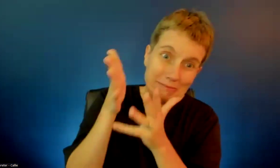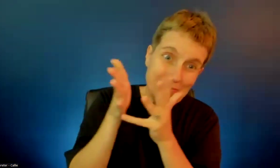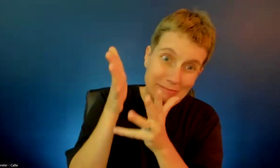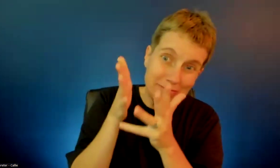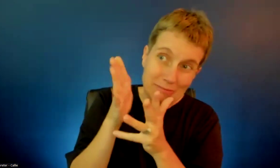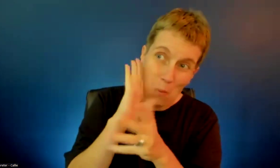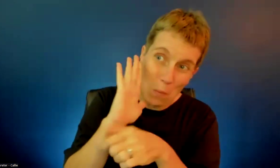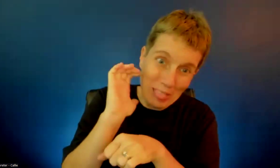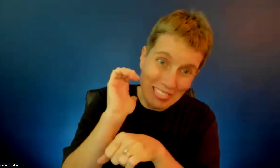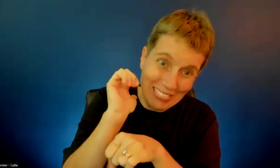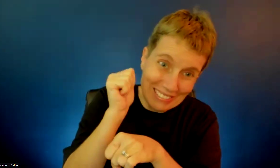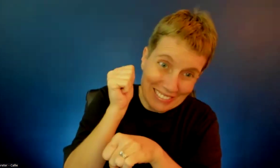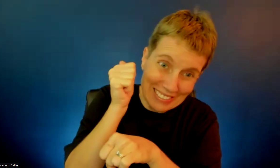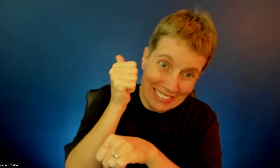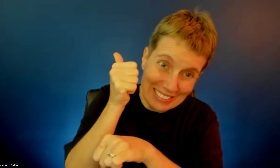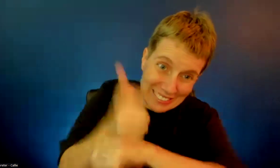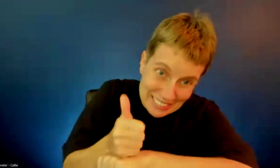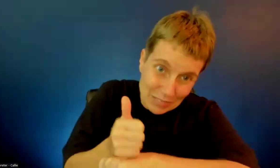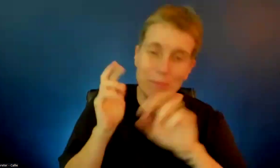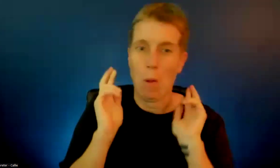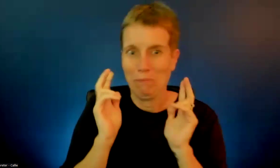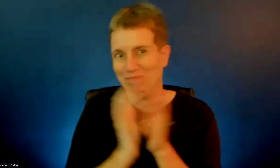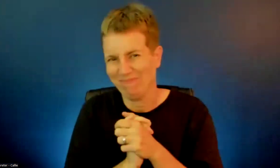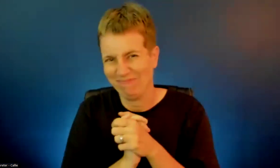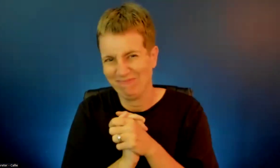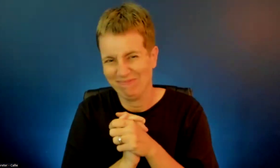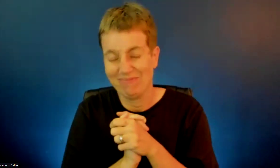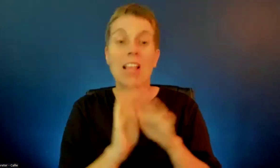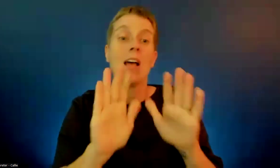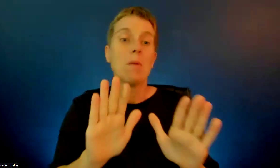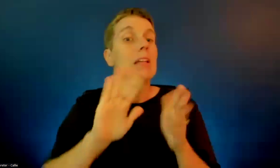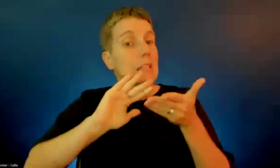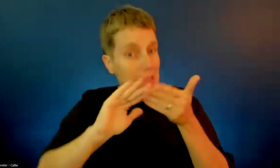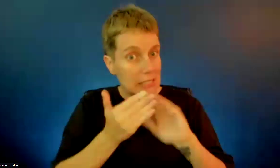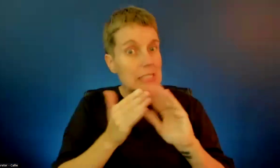the city is moving more quickly than not, which is always impressive to me.